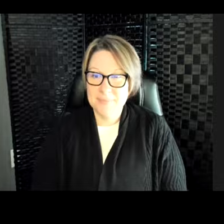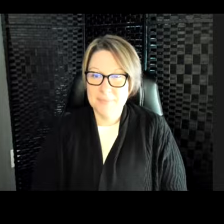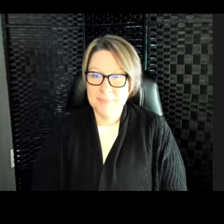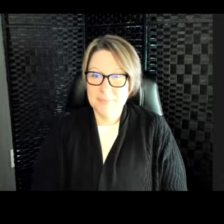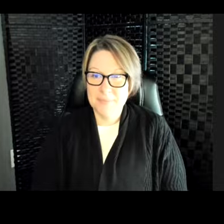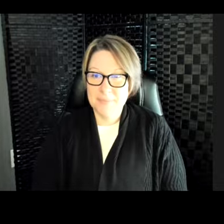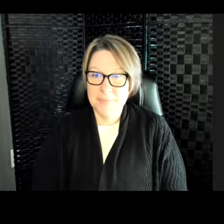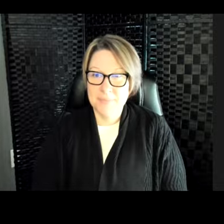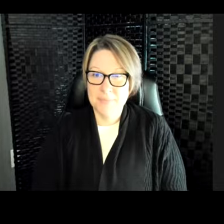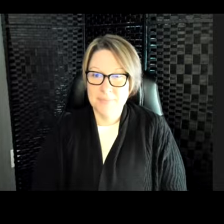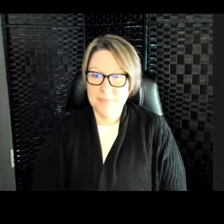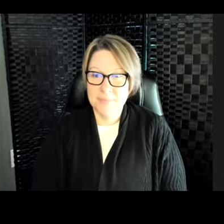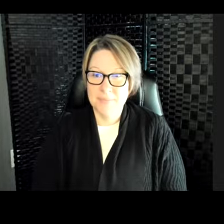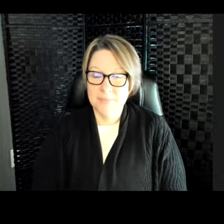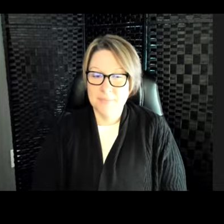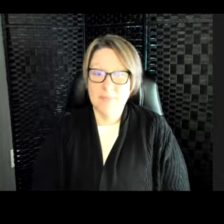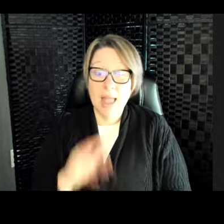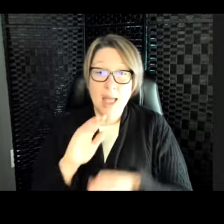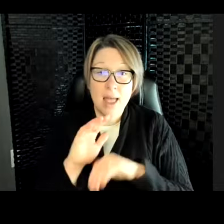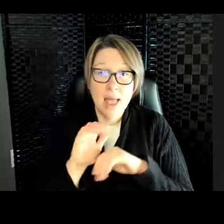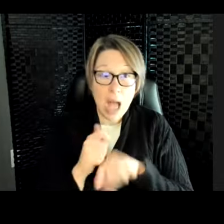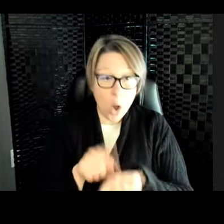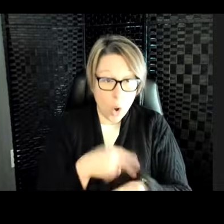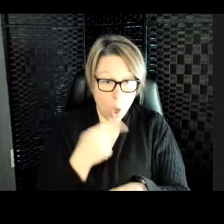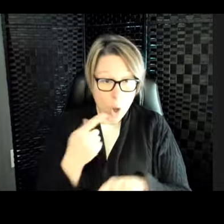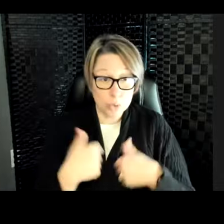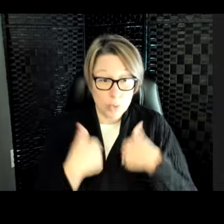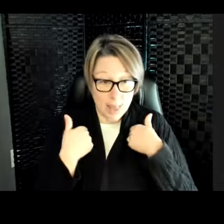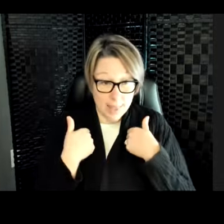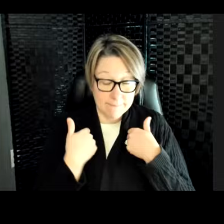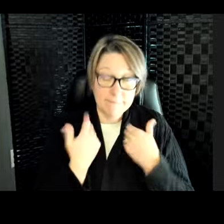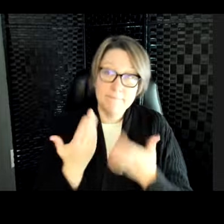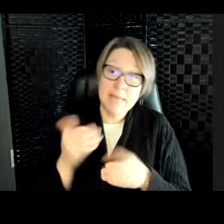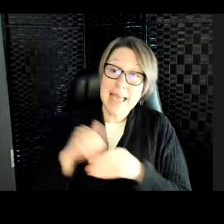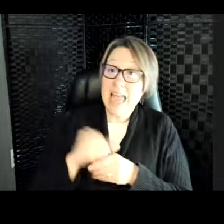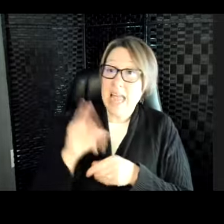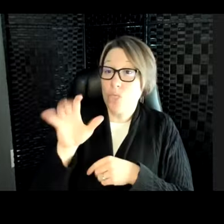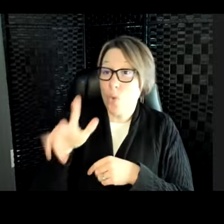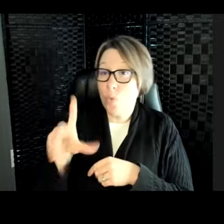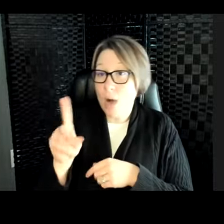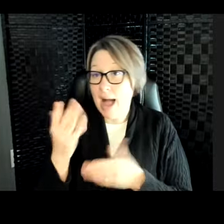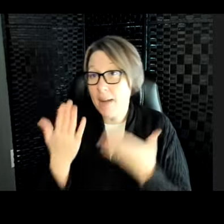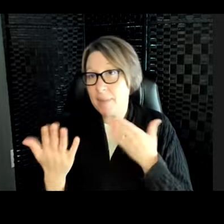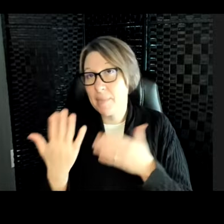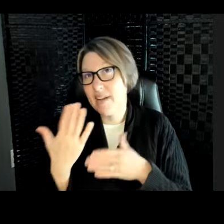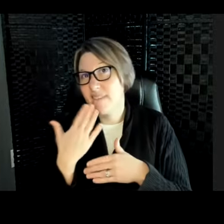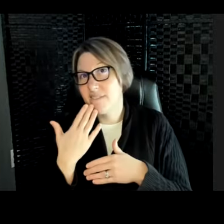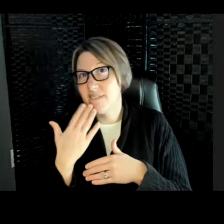Oh, how long do they live? In the wild, they might live to be about 15 to 20 years old.